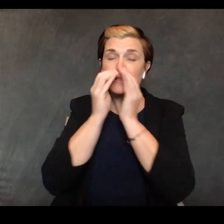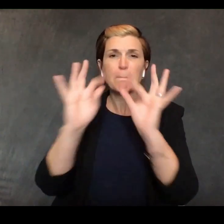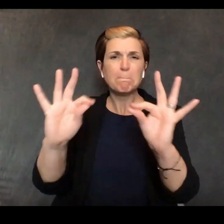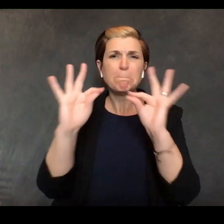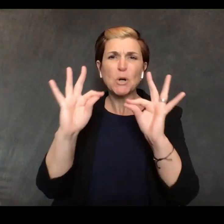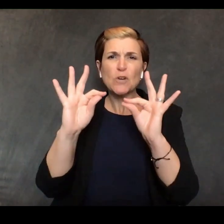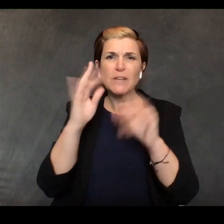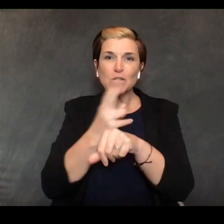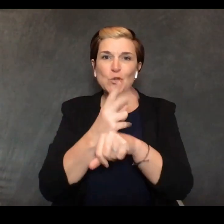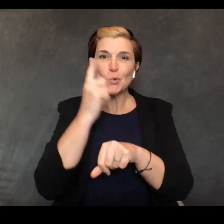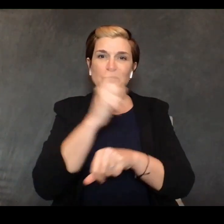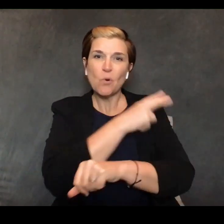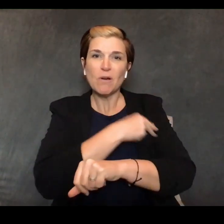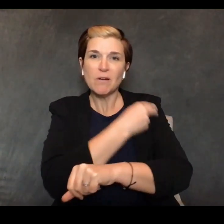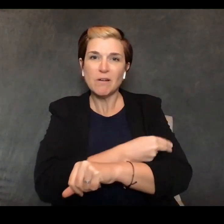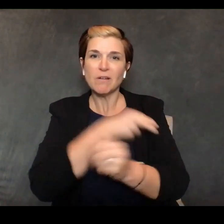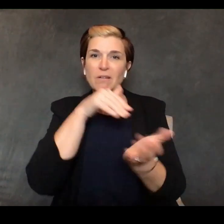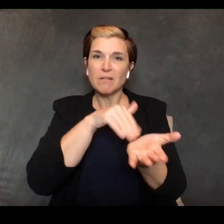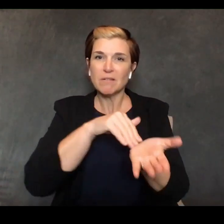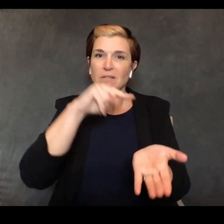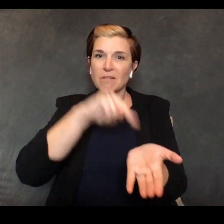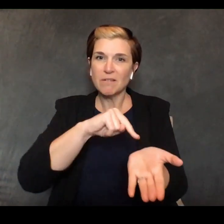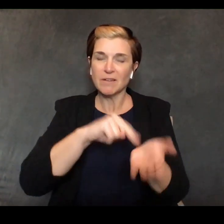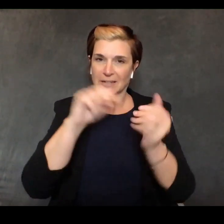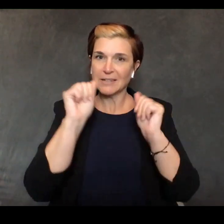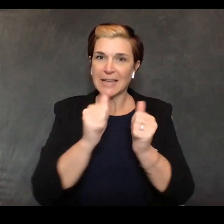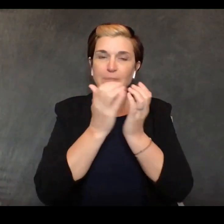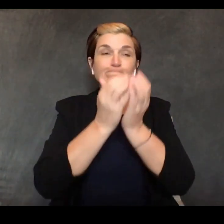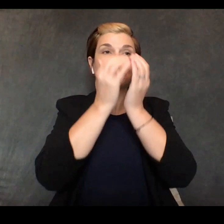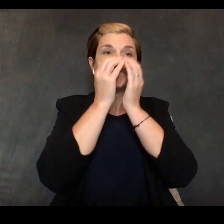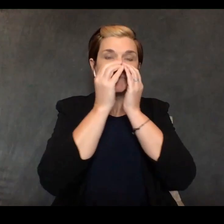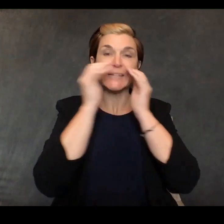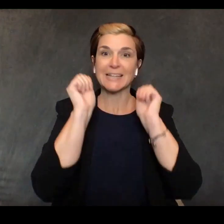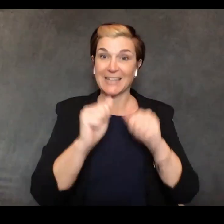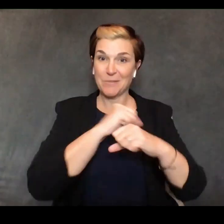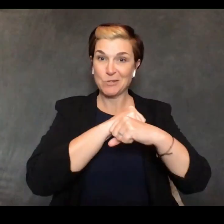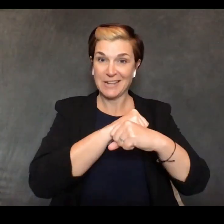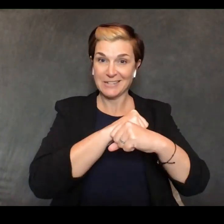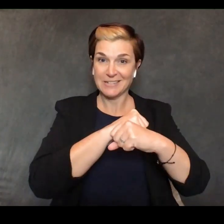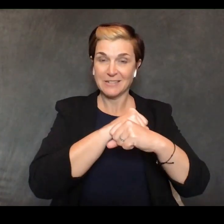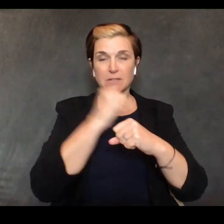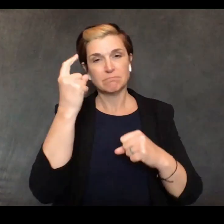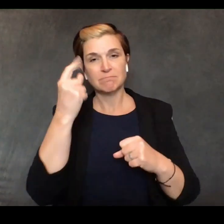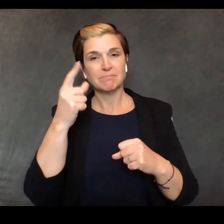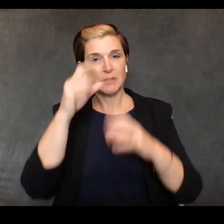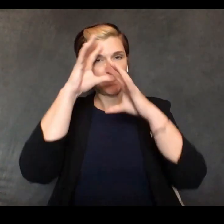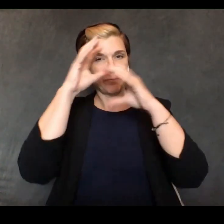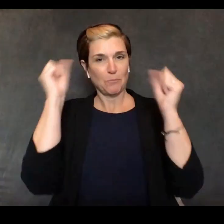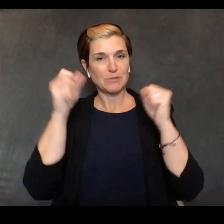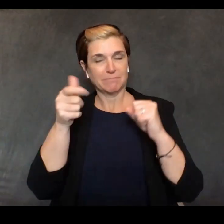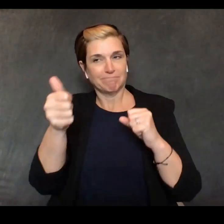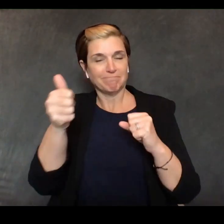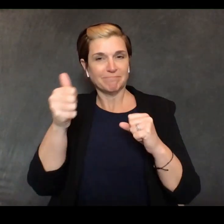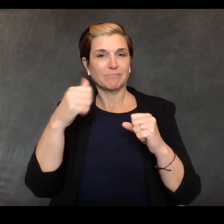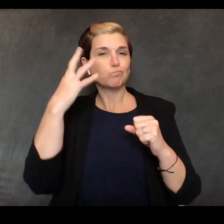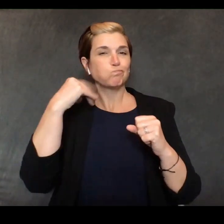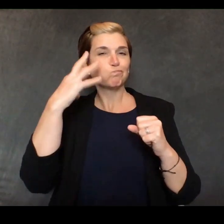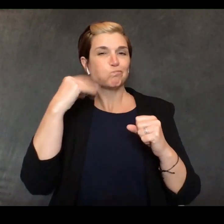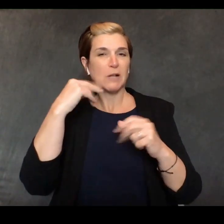disease but we're asking construction companies that our president knows very well from his background we're asking them to donate their